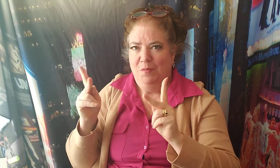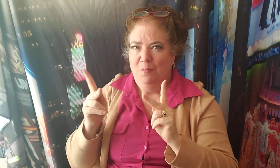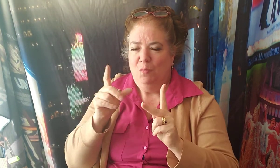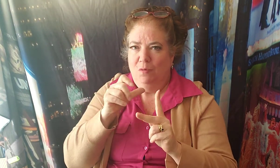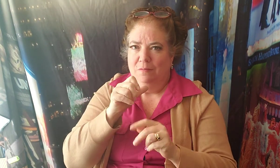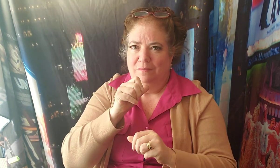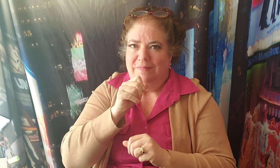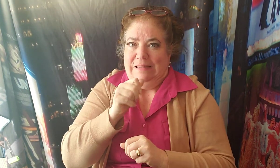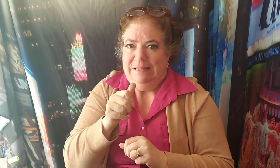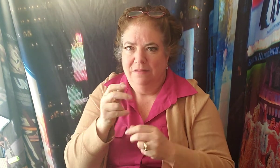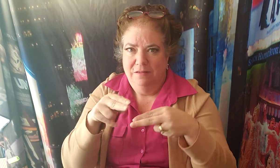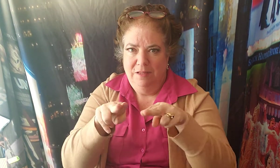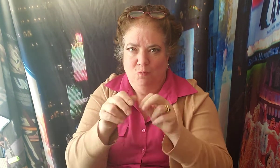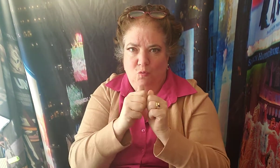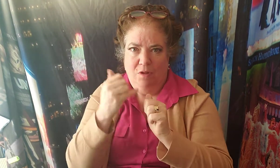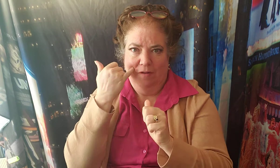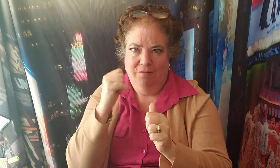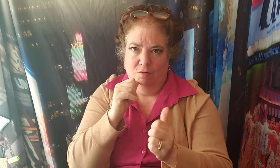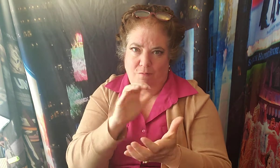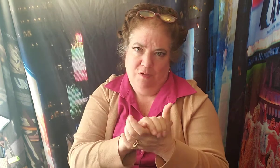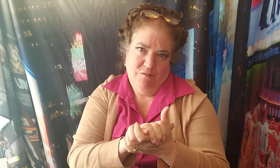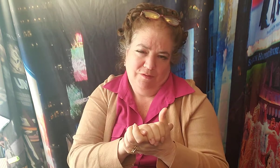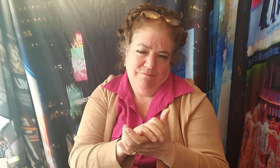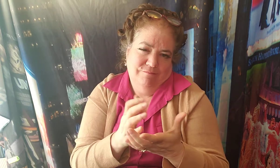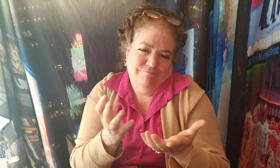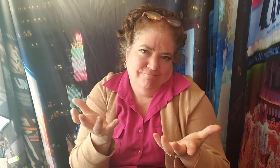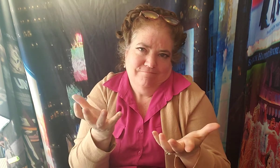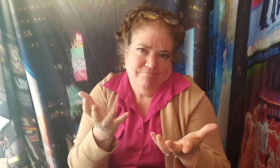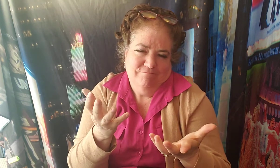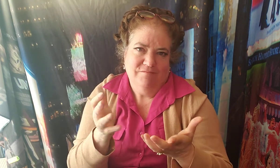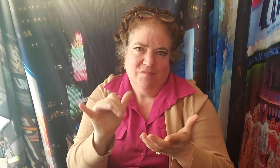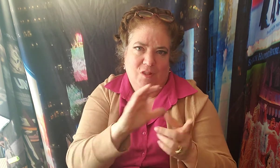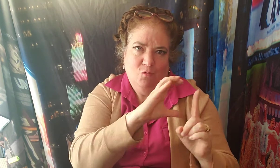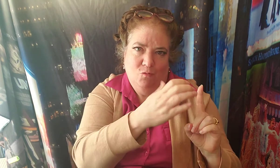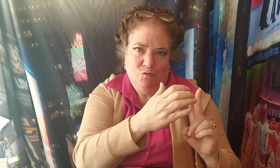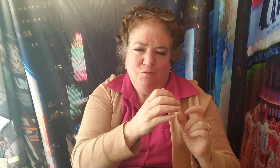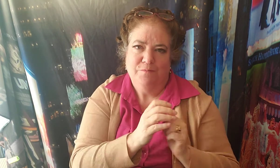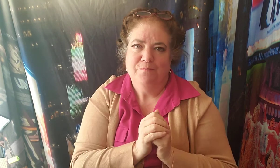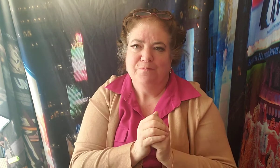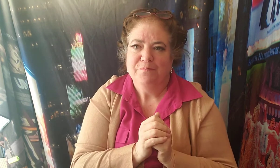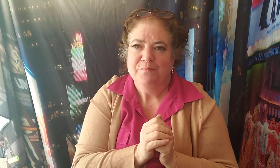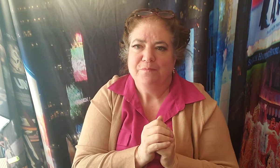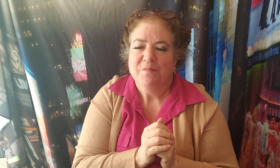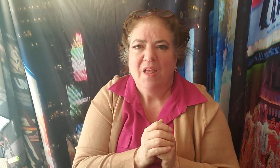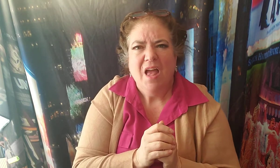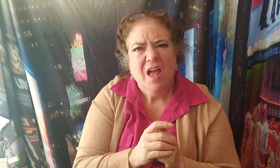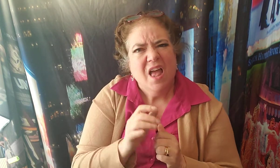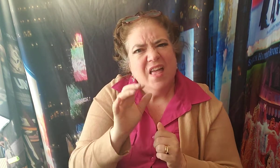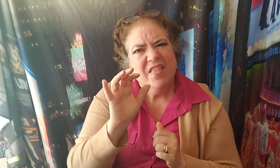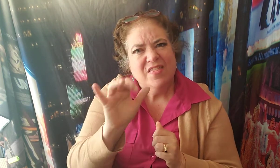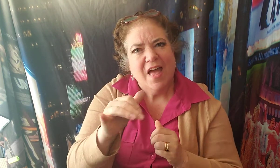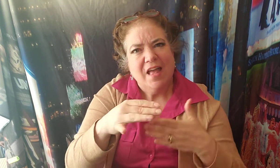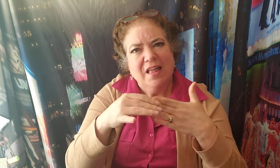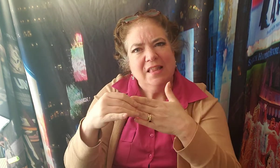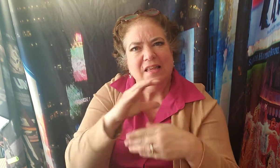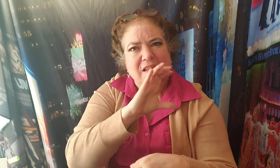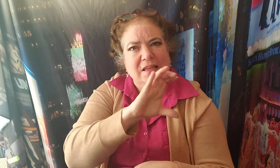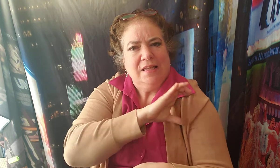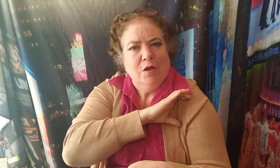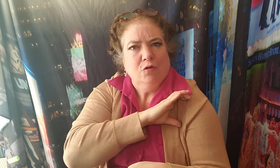Only the charm of the leading actor Made his character's amoral behavior acceptable Now you